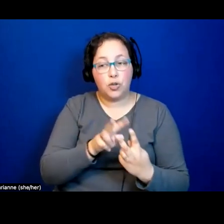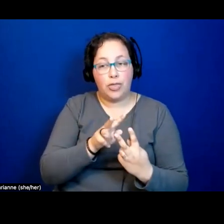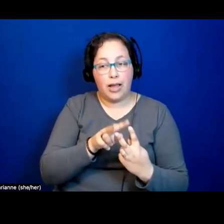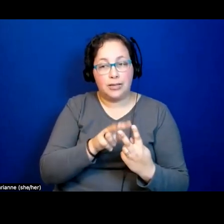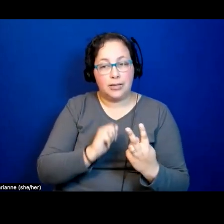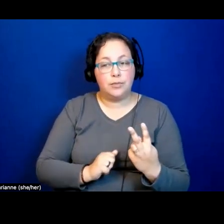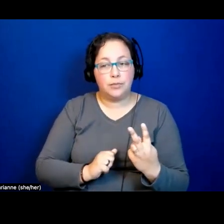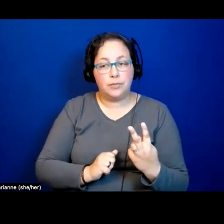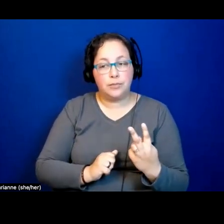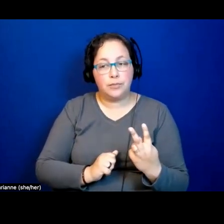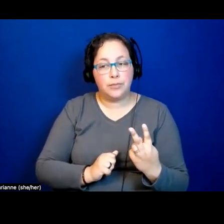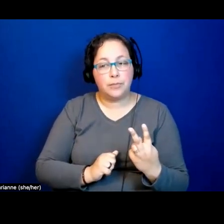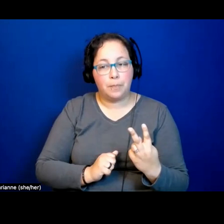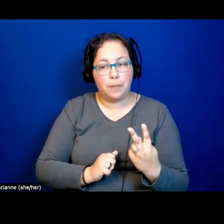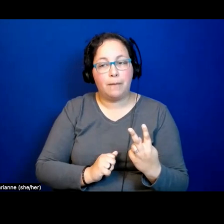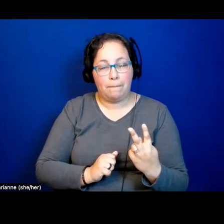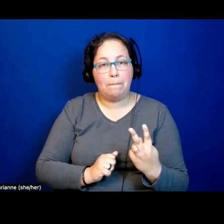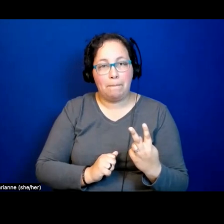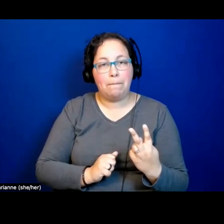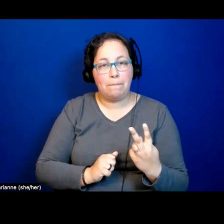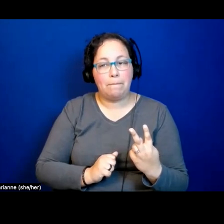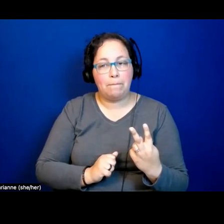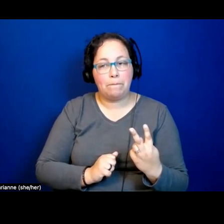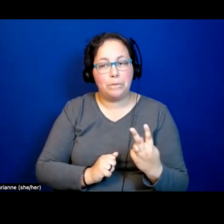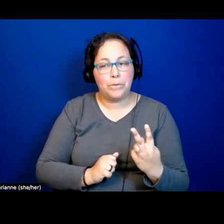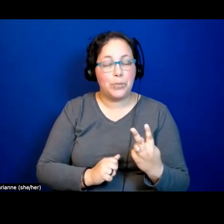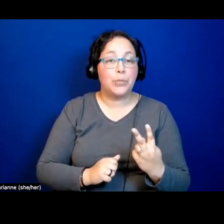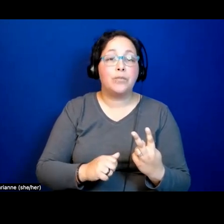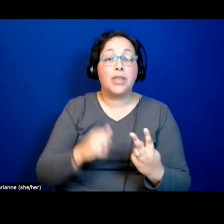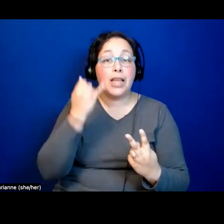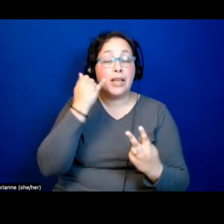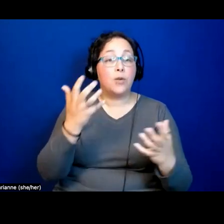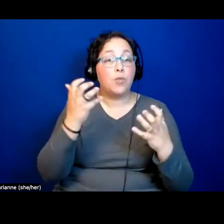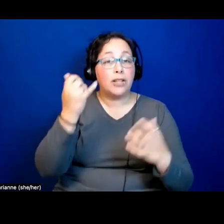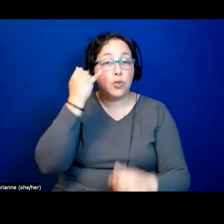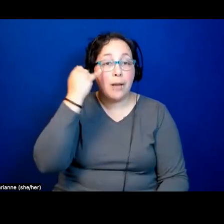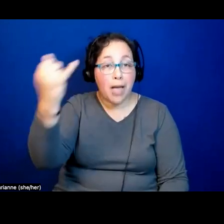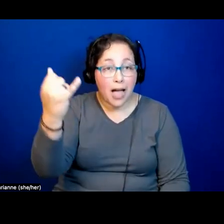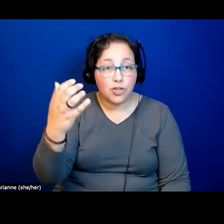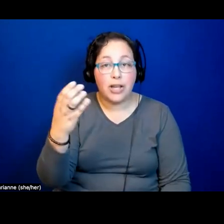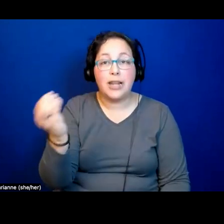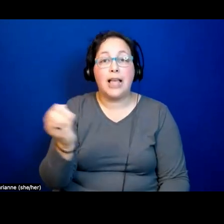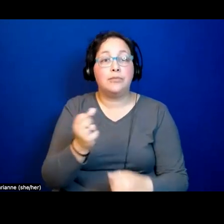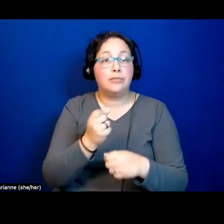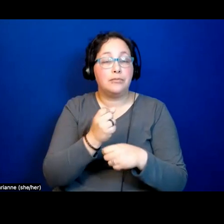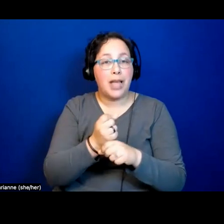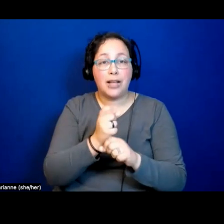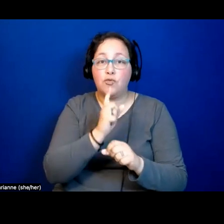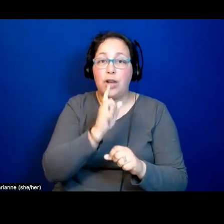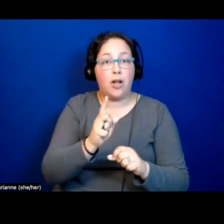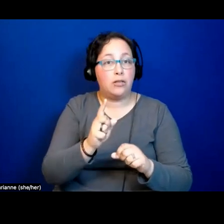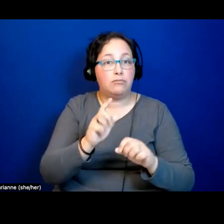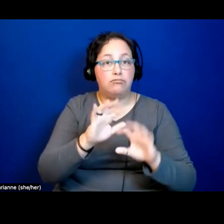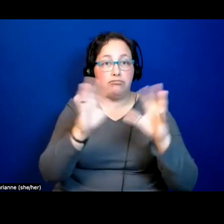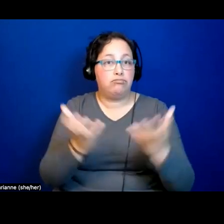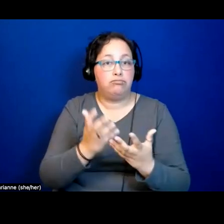urgently needed in if we are to imagine and build a radical municipalism in LA. Because it's quite clear in